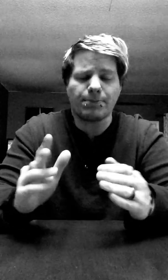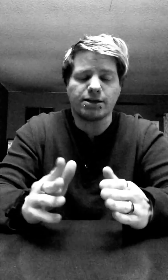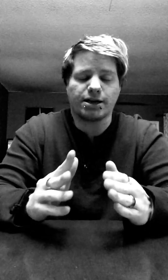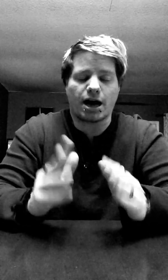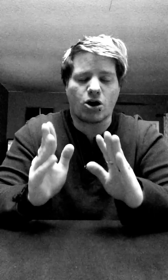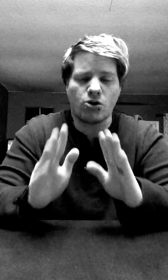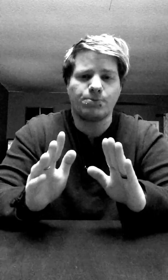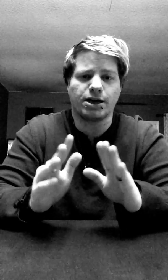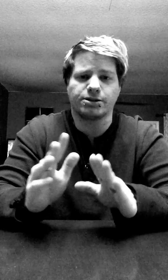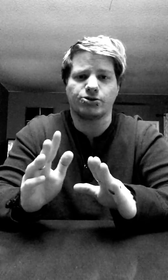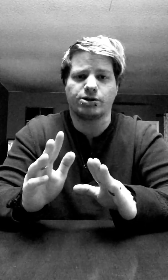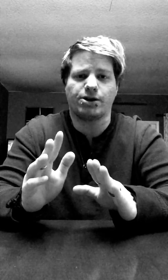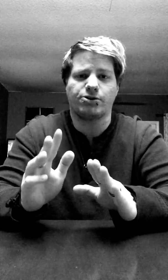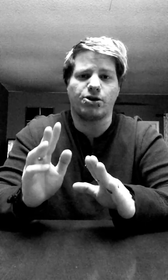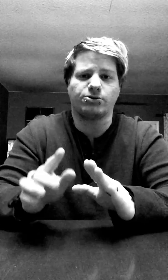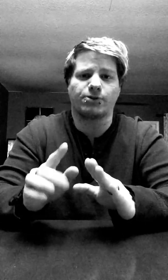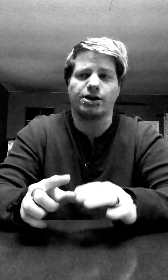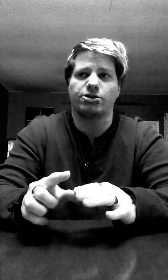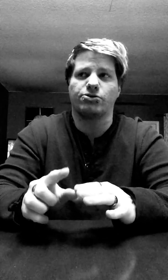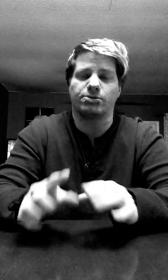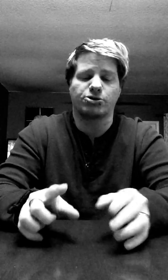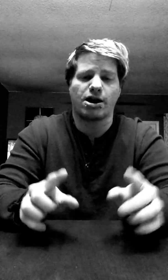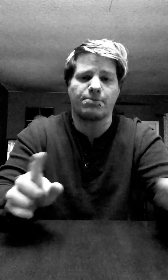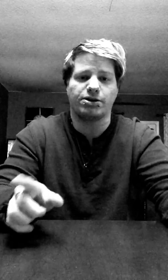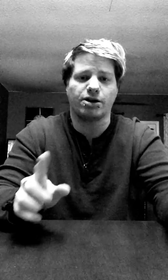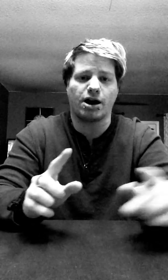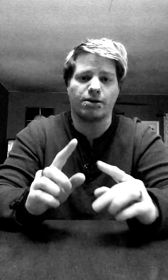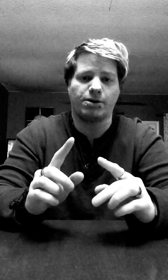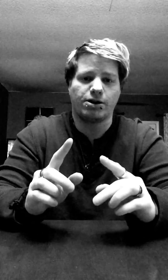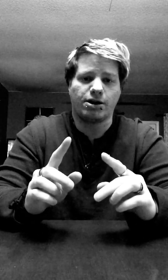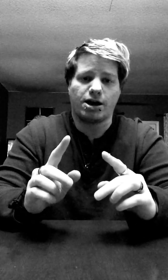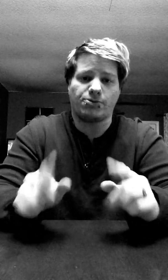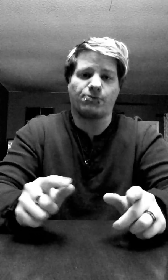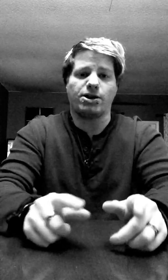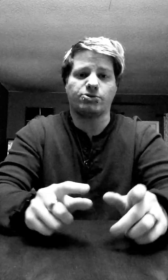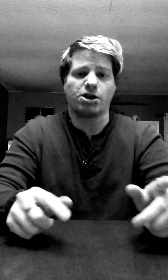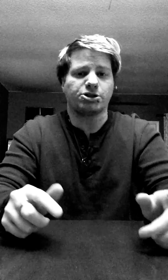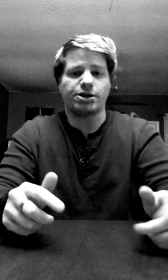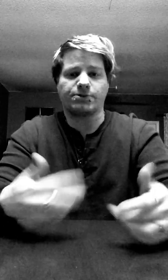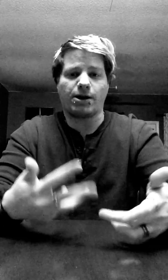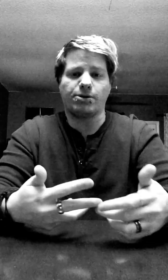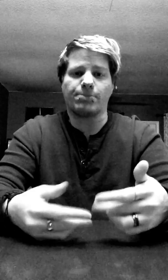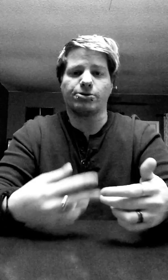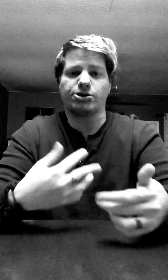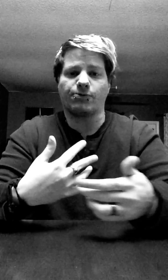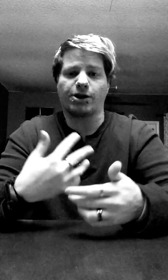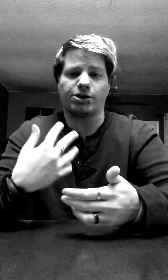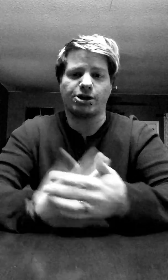being said. I hope you guys enjoyed this video. Don't forget to subscribe. And, um, have your friends watch this. Family members, don't forget to share